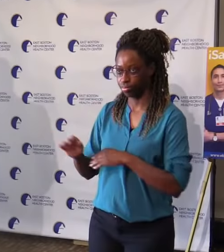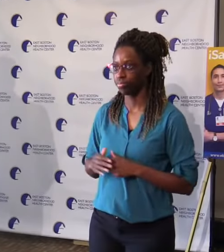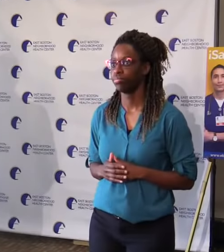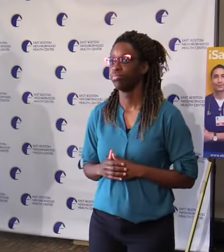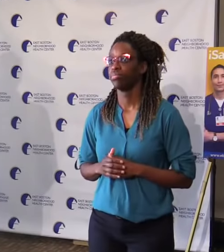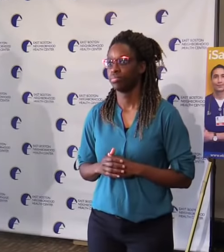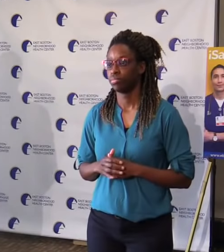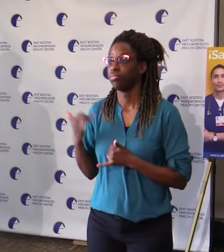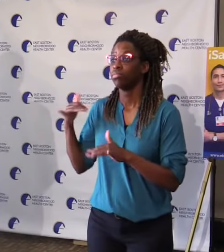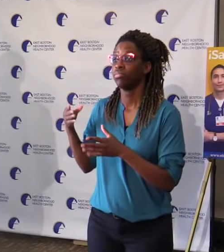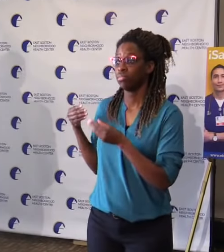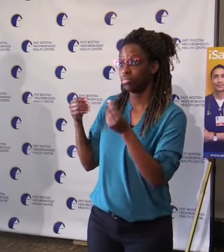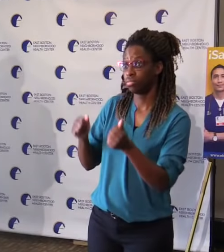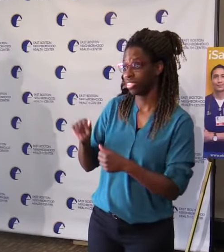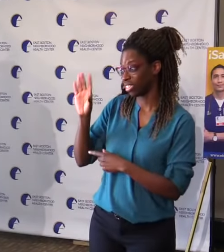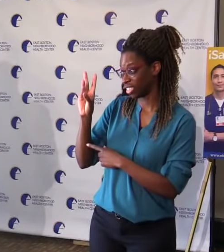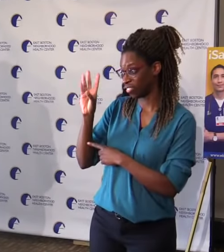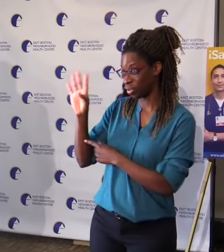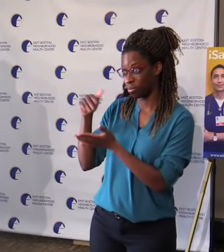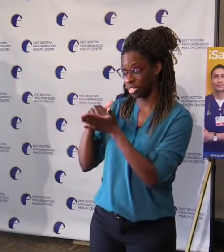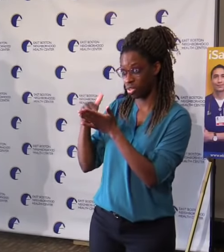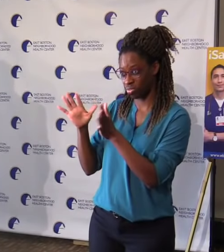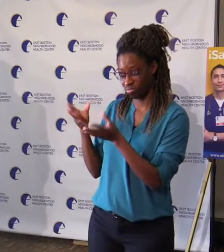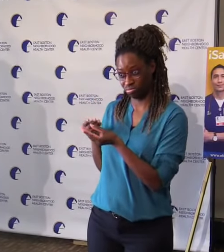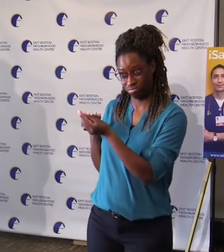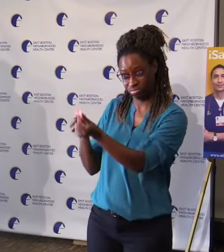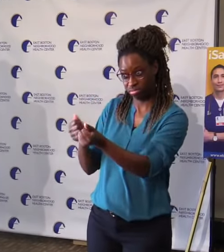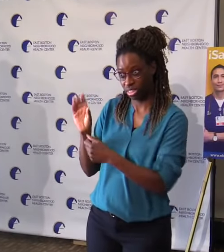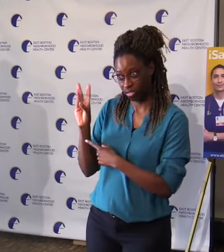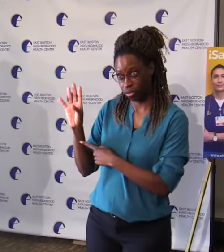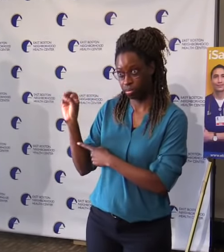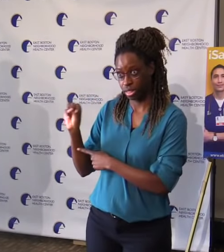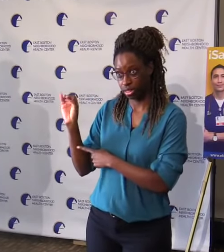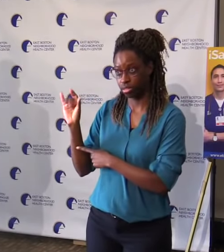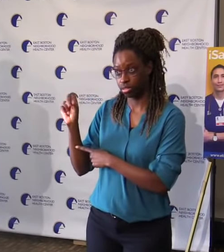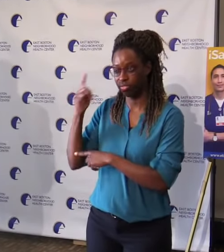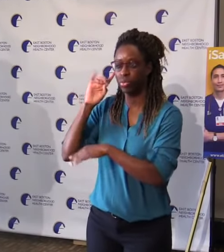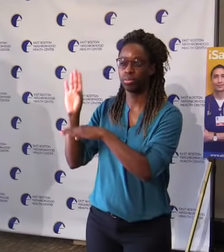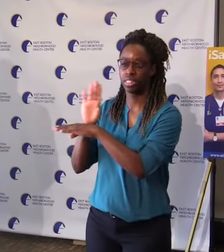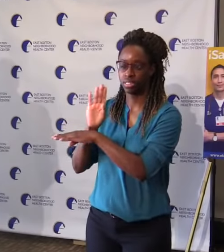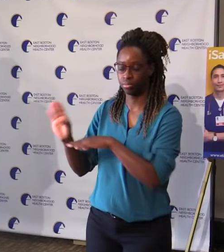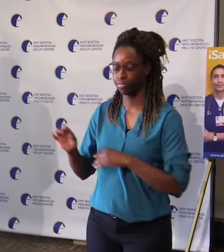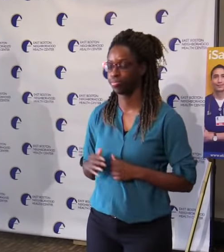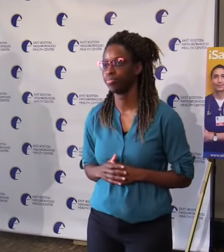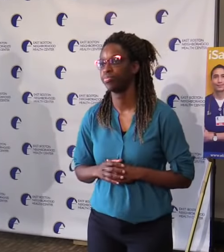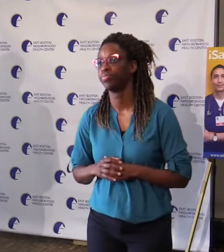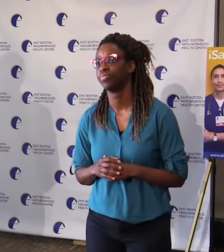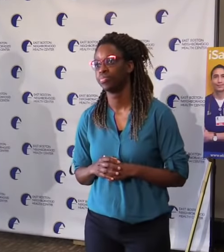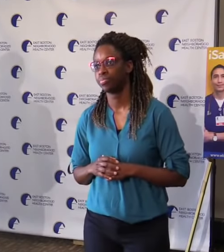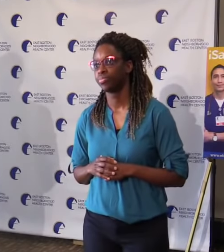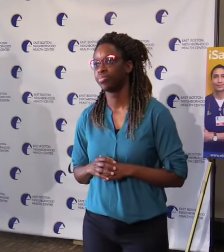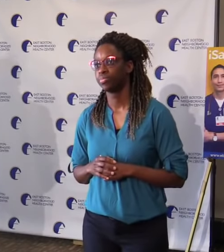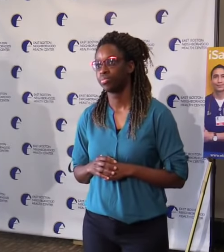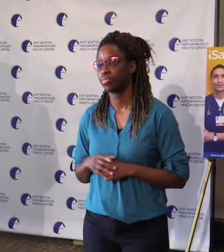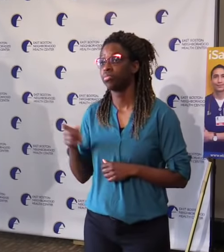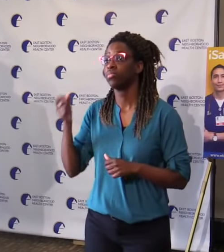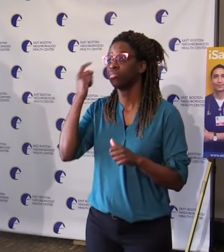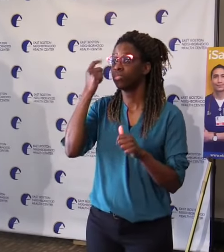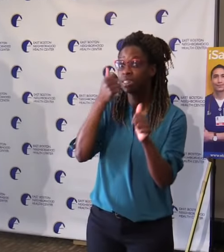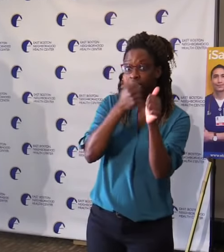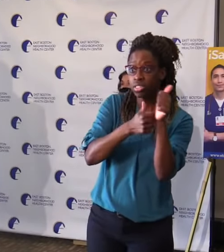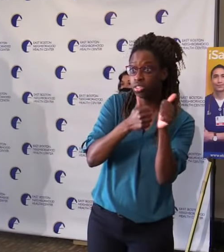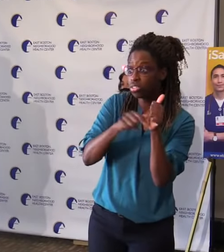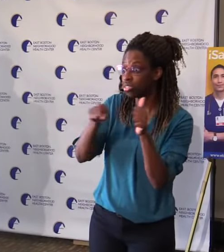to help them with expenses like payroll and rent. Each of these Massachusetts small businesses, which had applied to either of the two